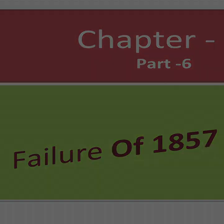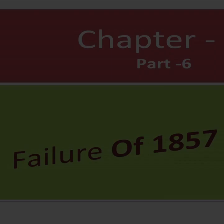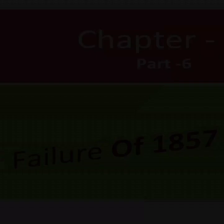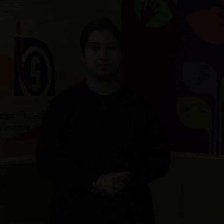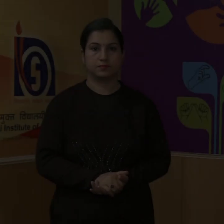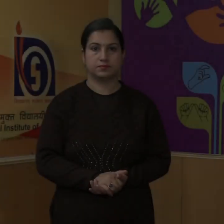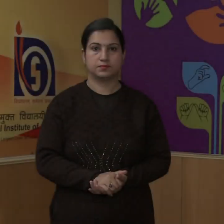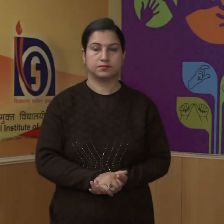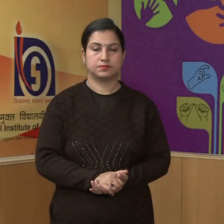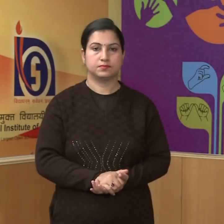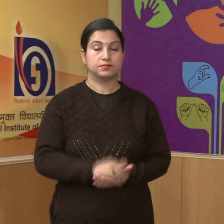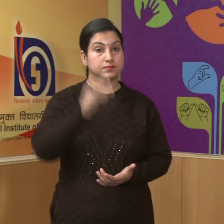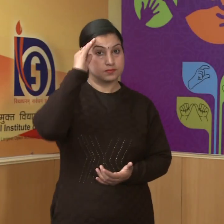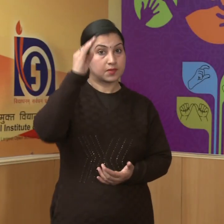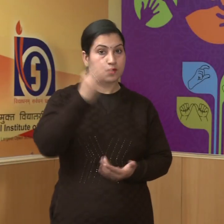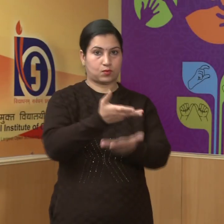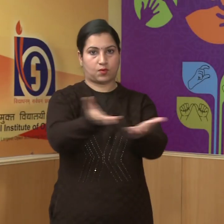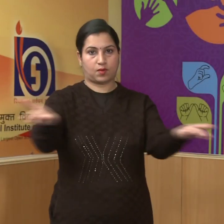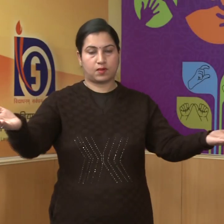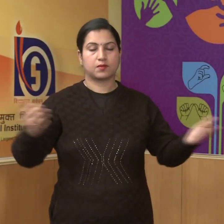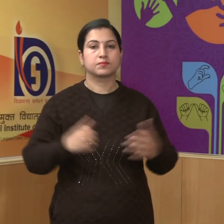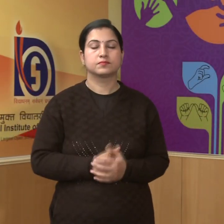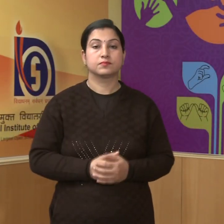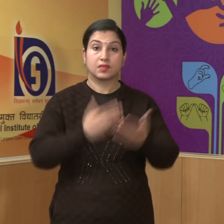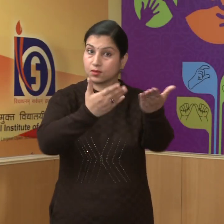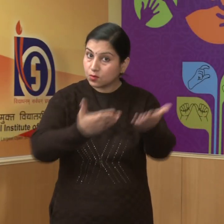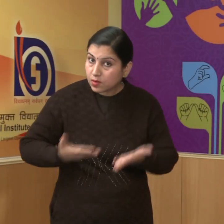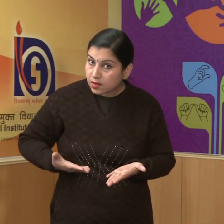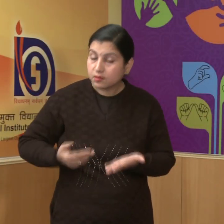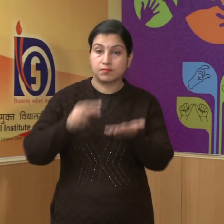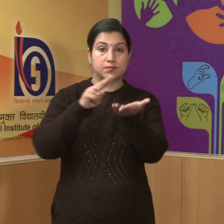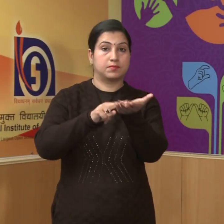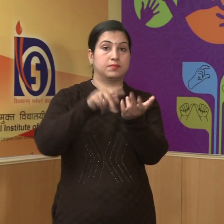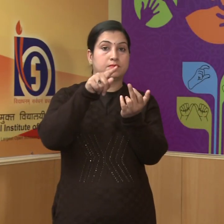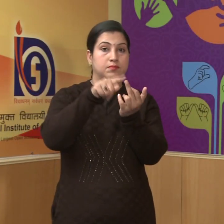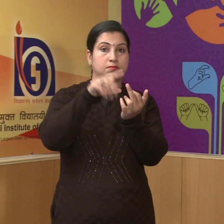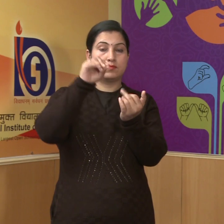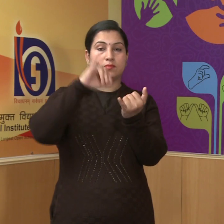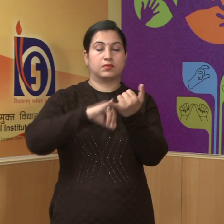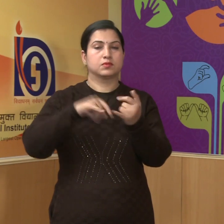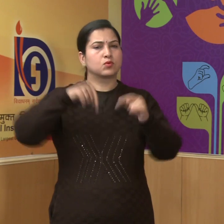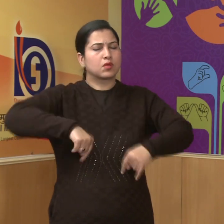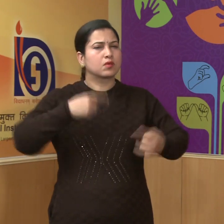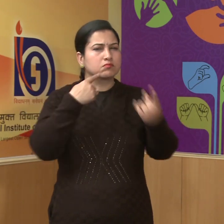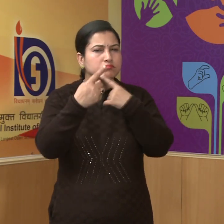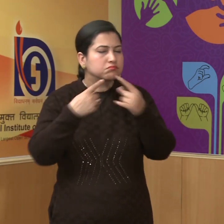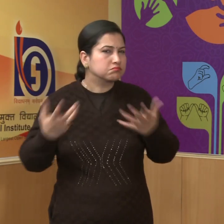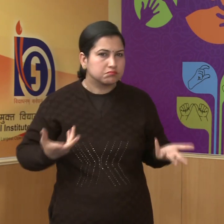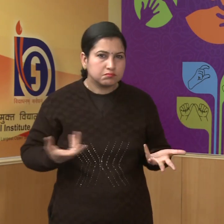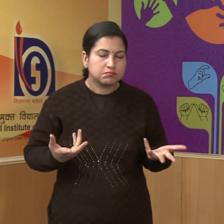Hello learners. Welcome to NIOS. Today we will study sixth